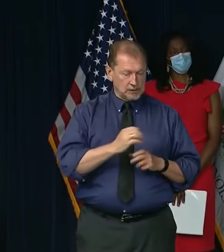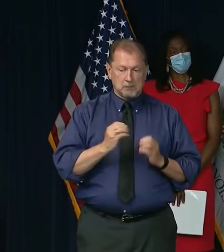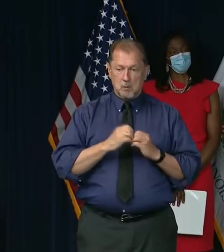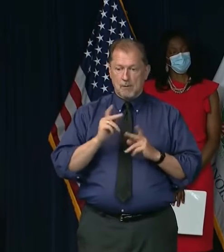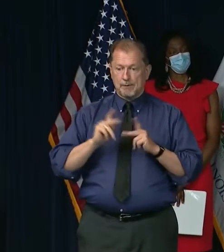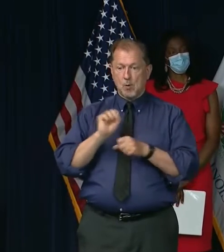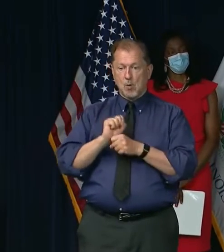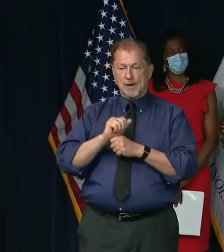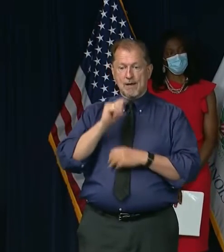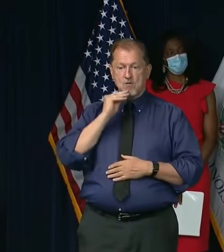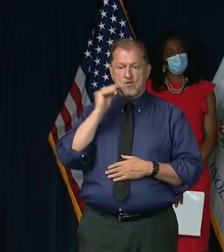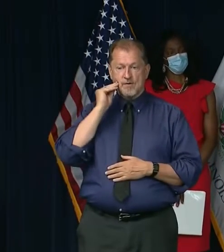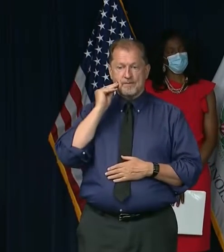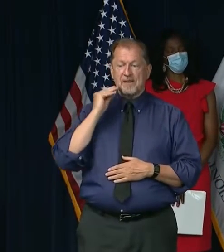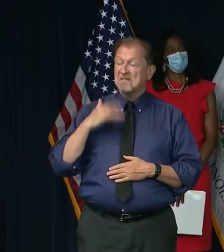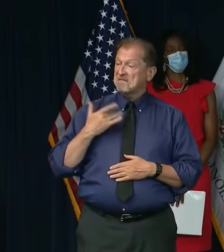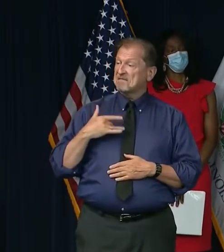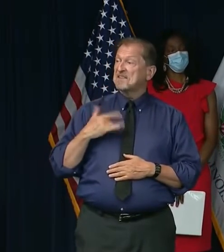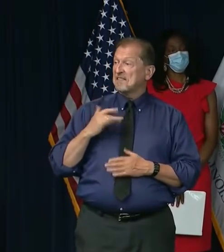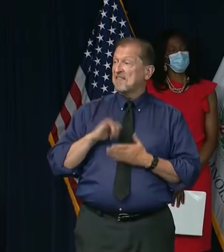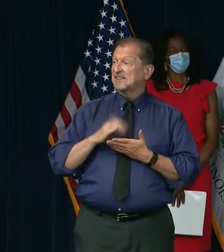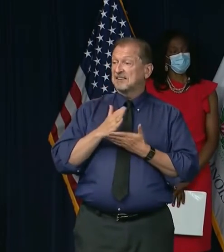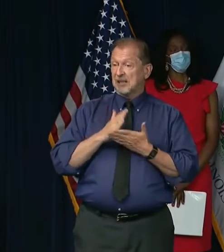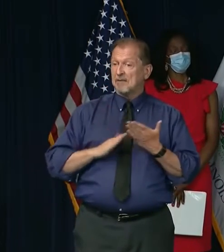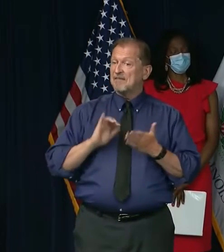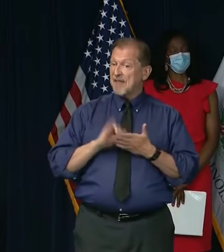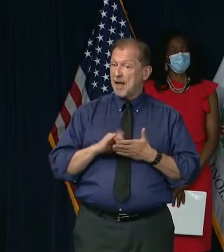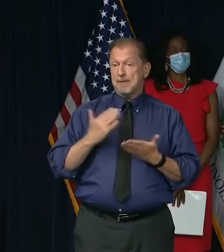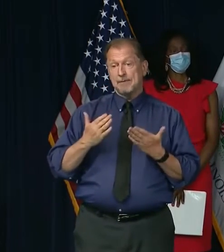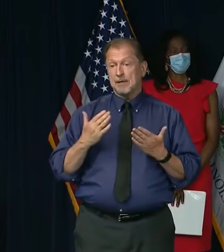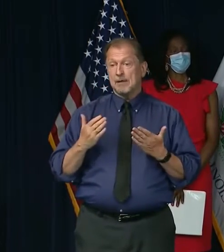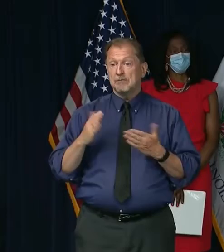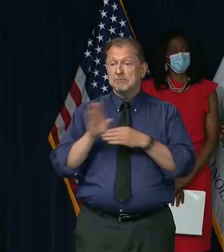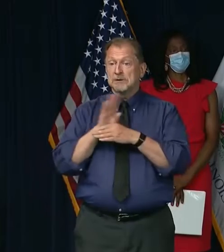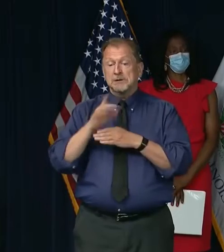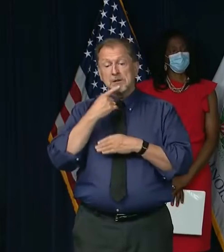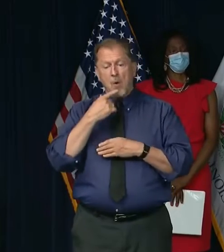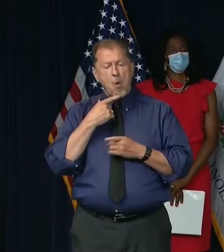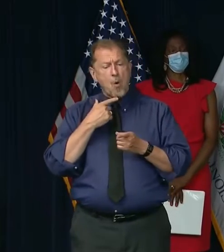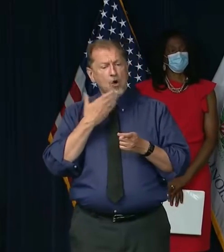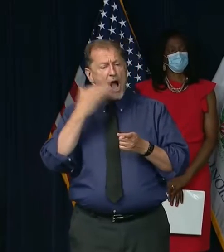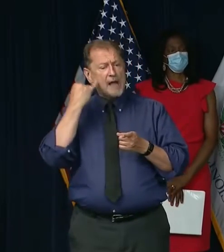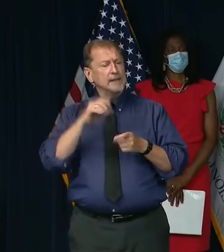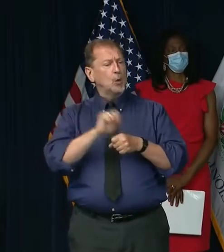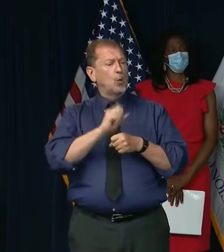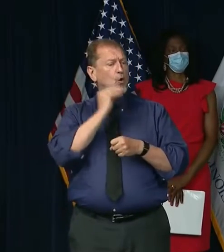that will be a, have some permanent effect on businesses and on jobs.